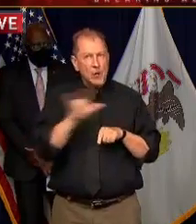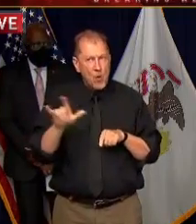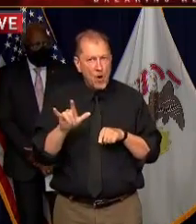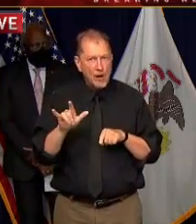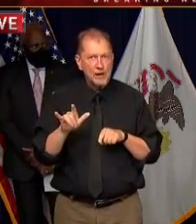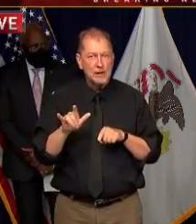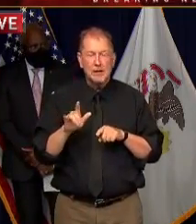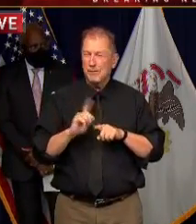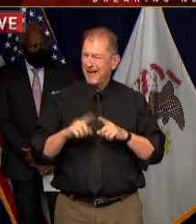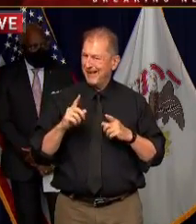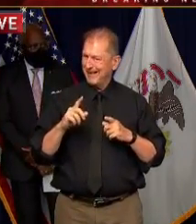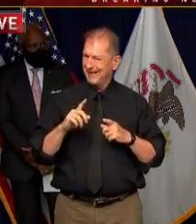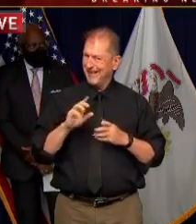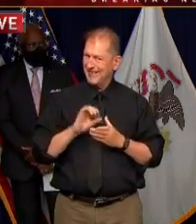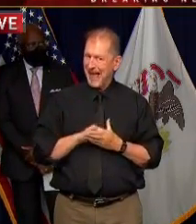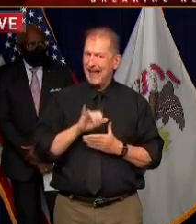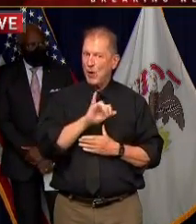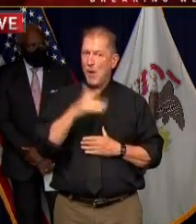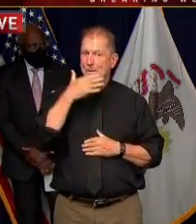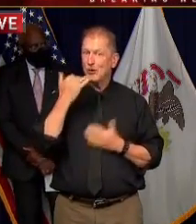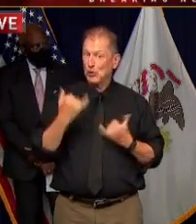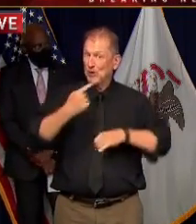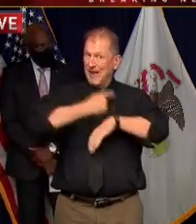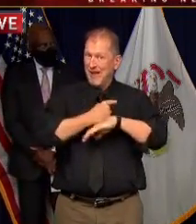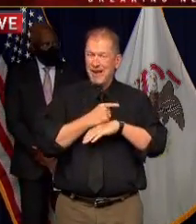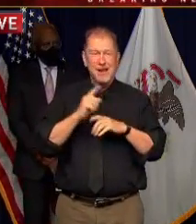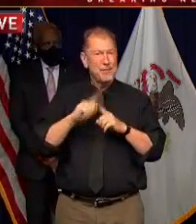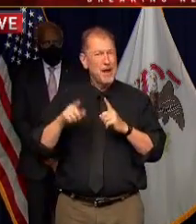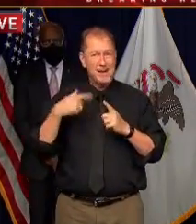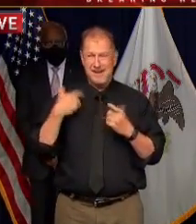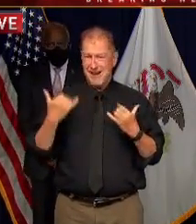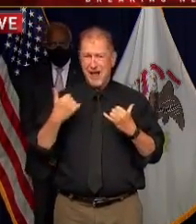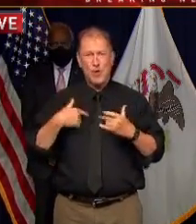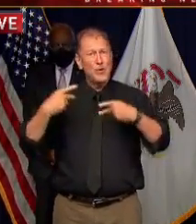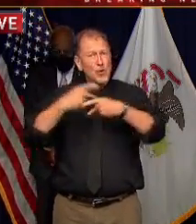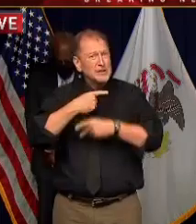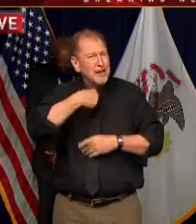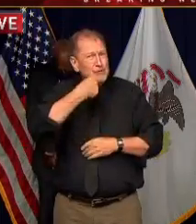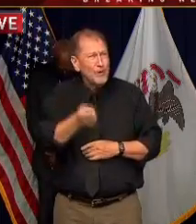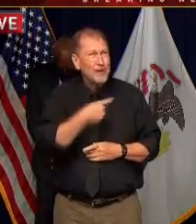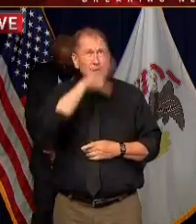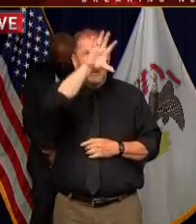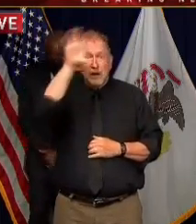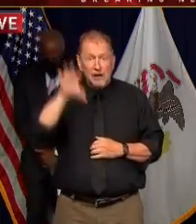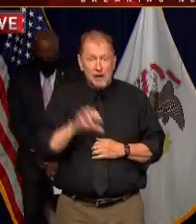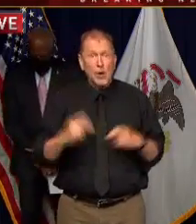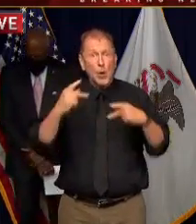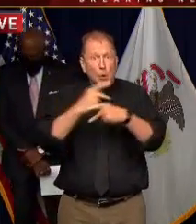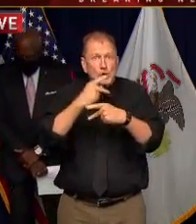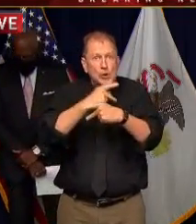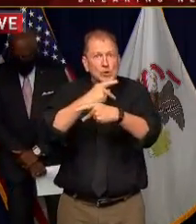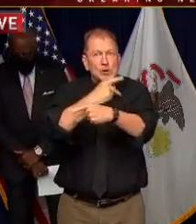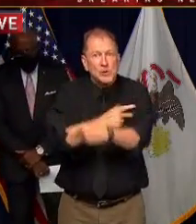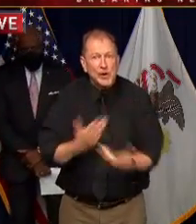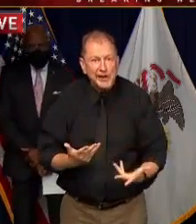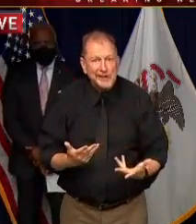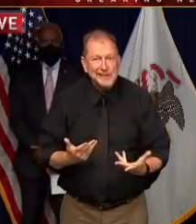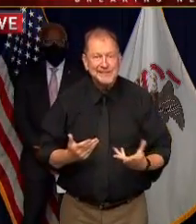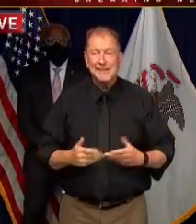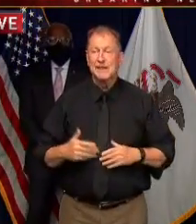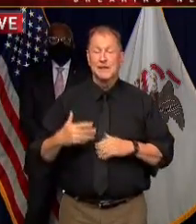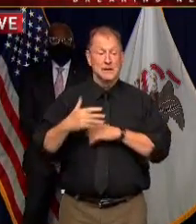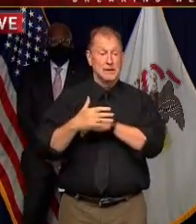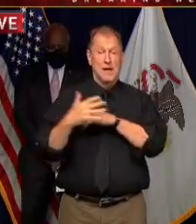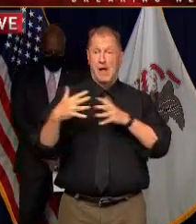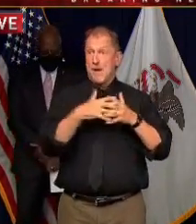true today but we are going in the wrong direction the country as a whole for four weeks in a row